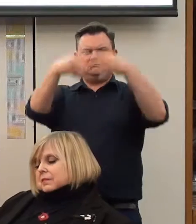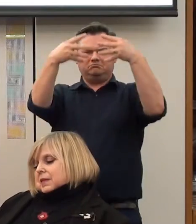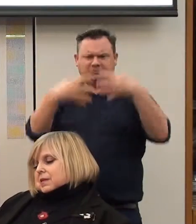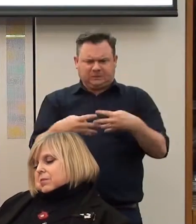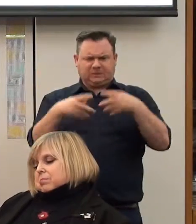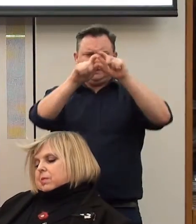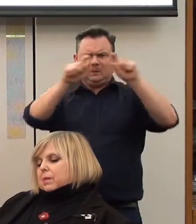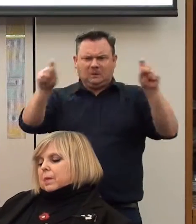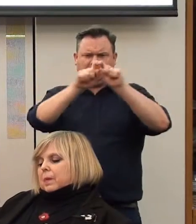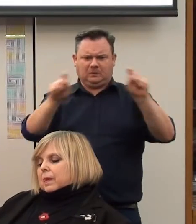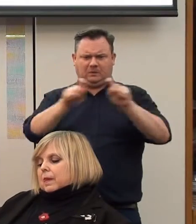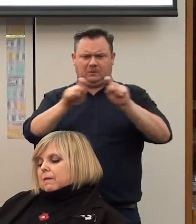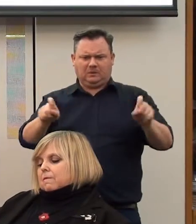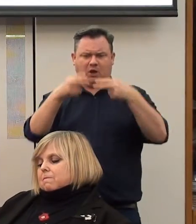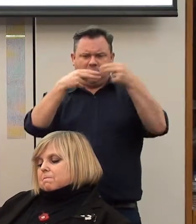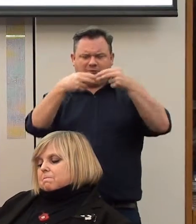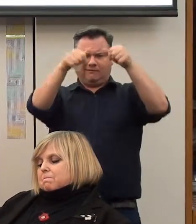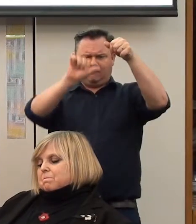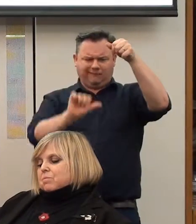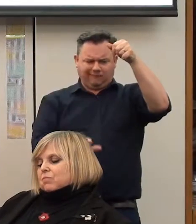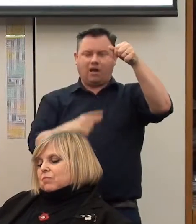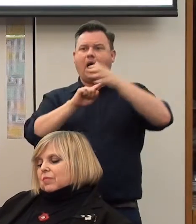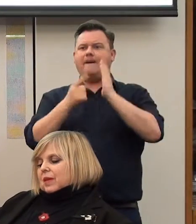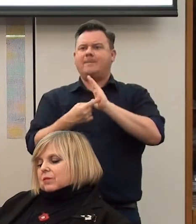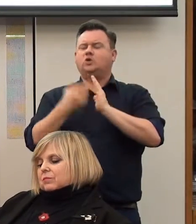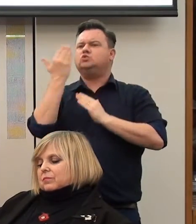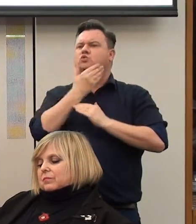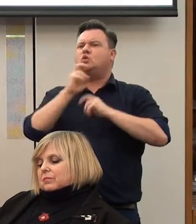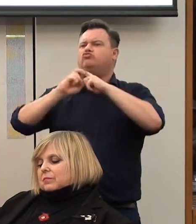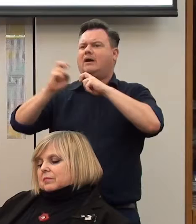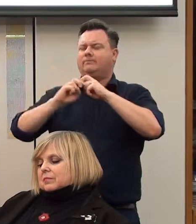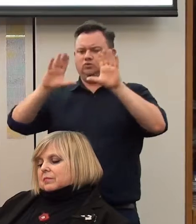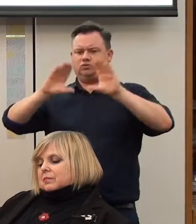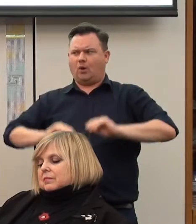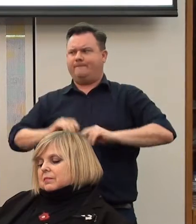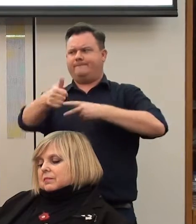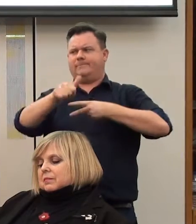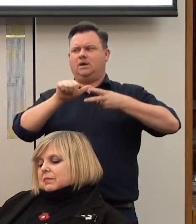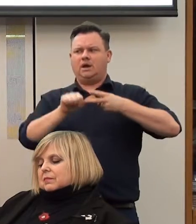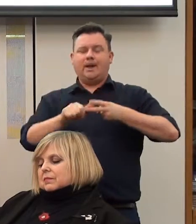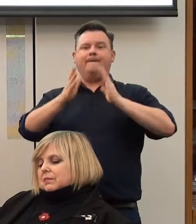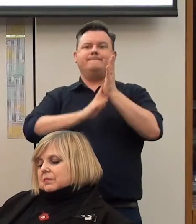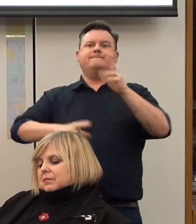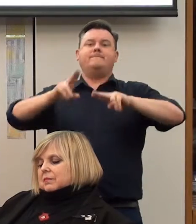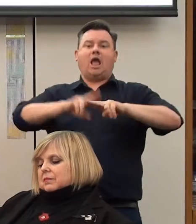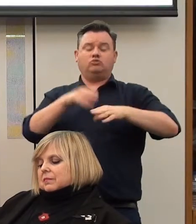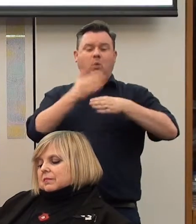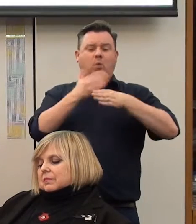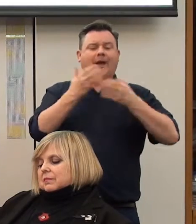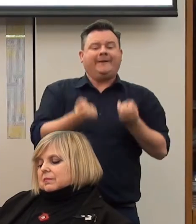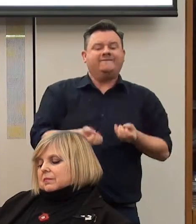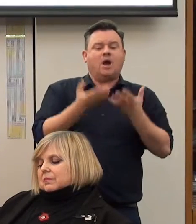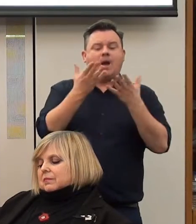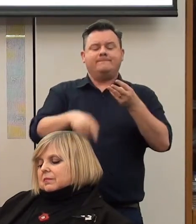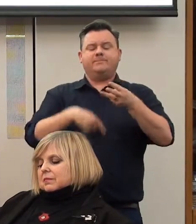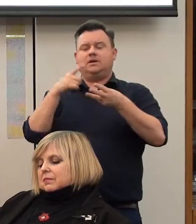headline after headline after headline about school transport being taken away, parents having to give up work because